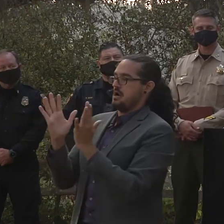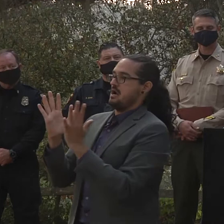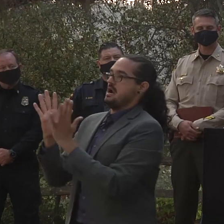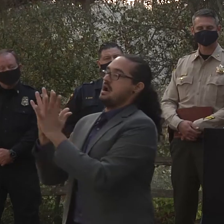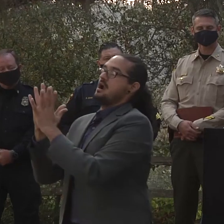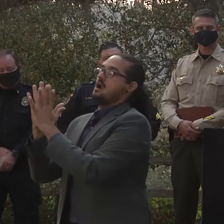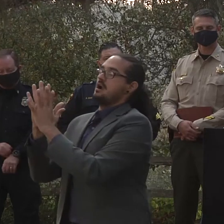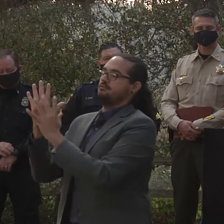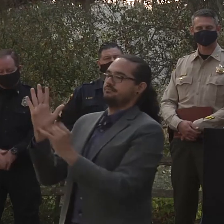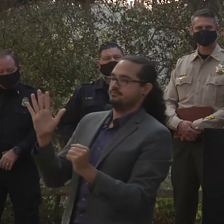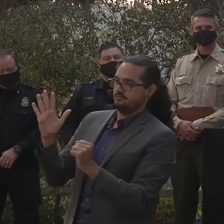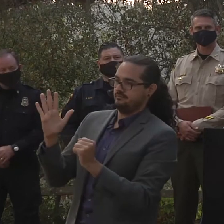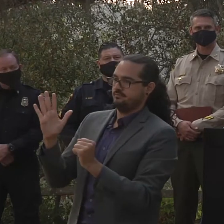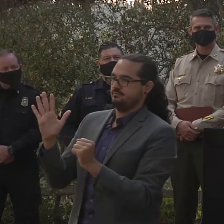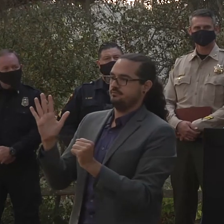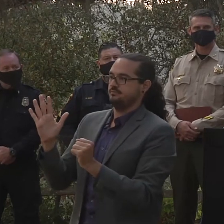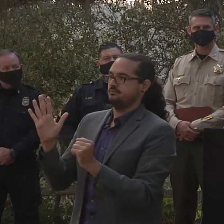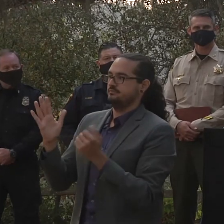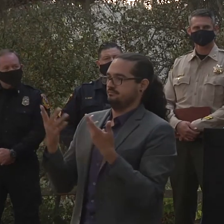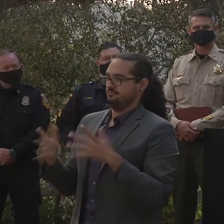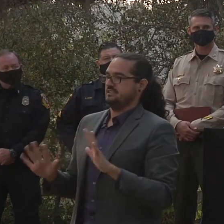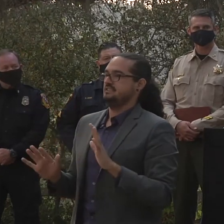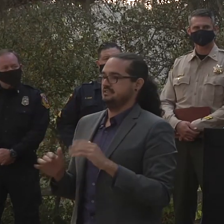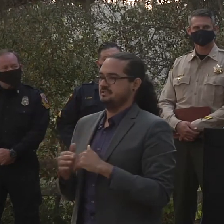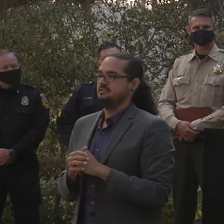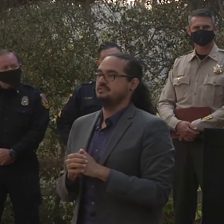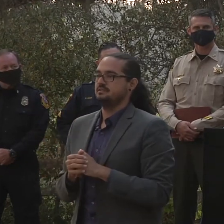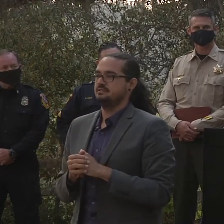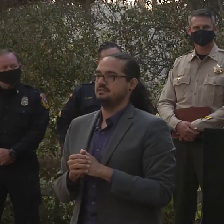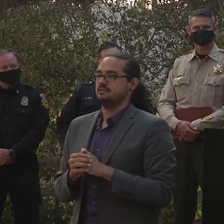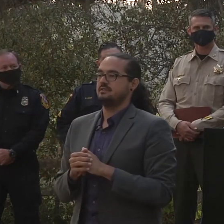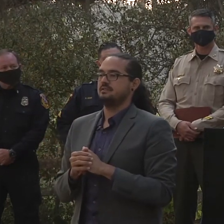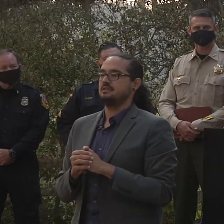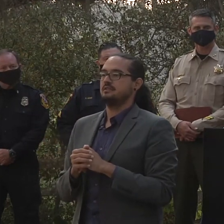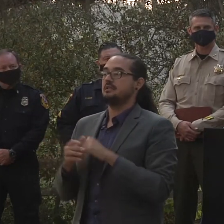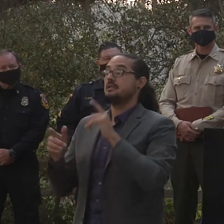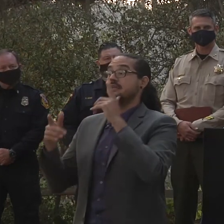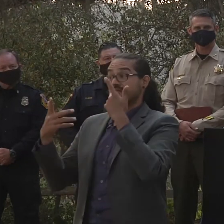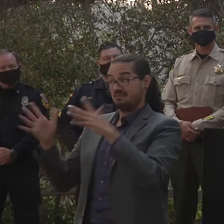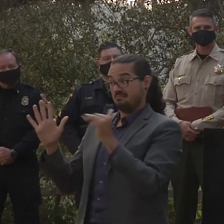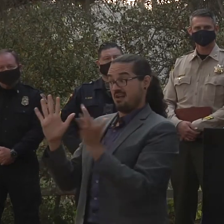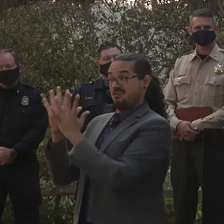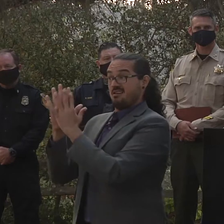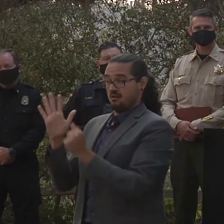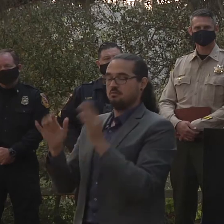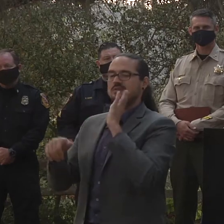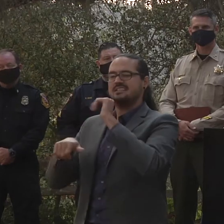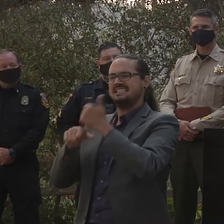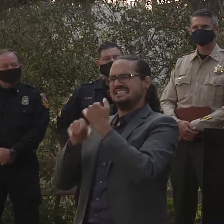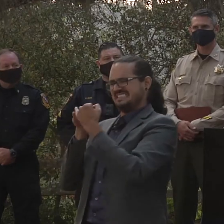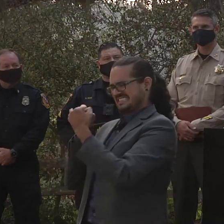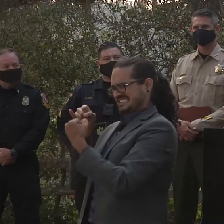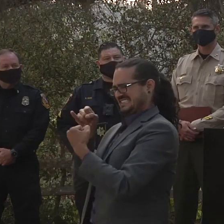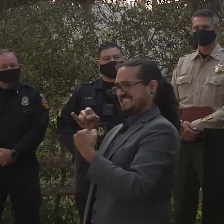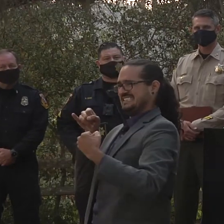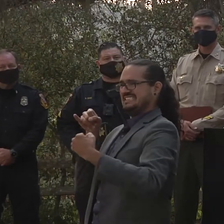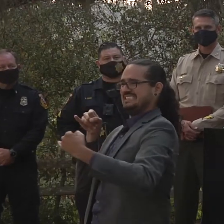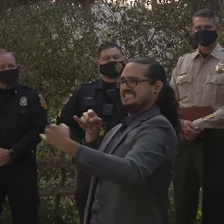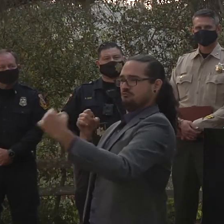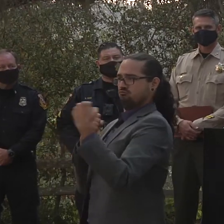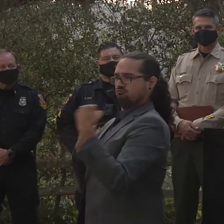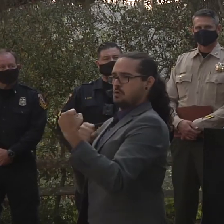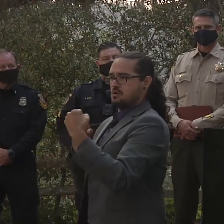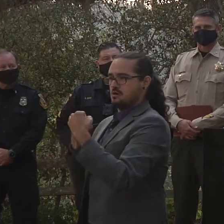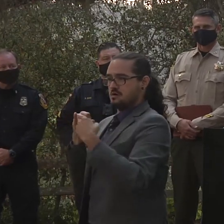operation to eliminate that threat and thereby create a good buffer zone uh that helps um expedite that whole process